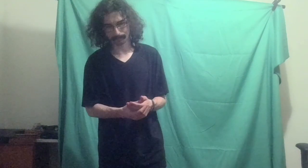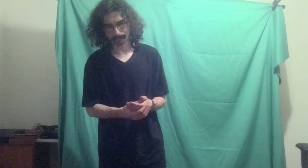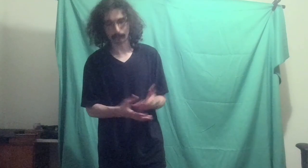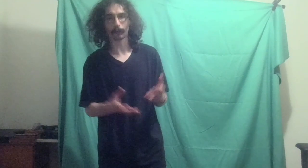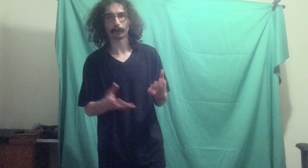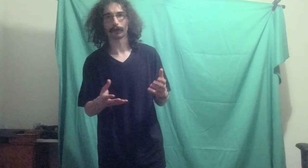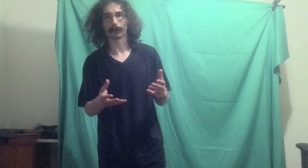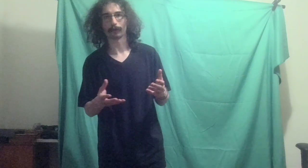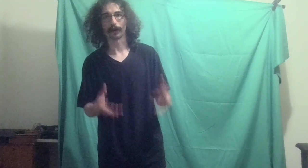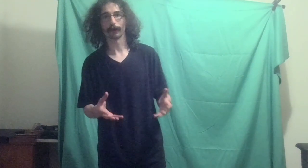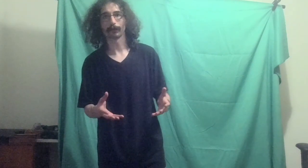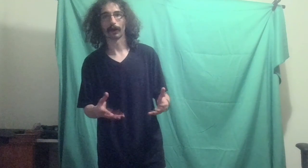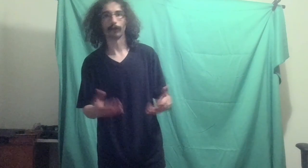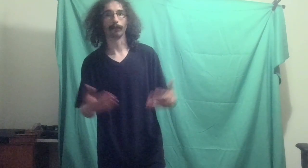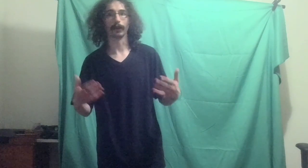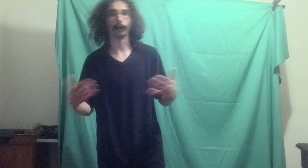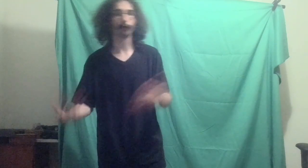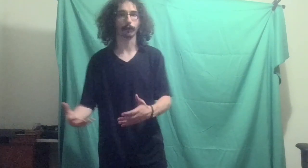I'm no longer a creator, I'm an influencer.